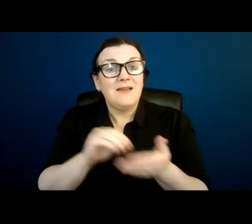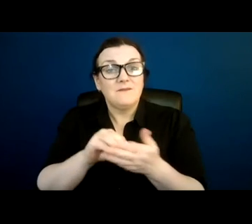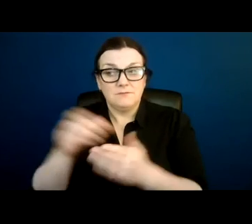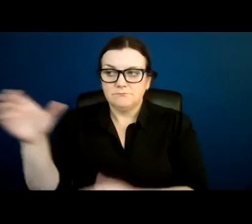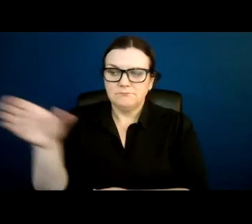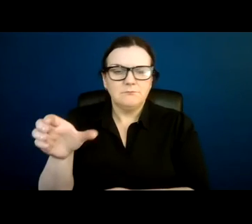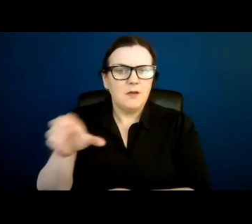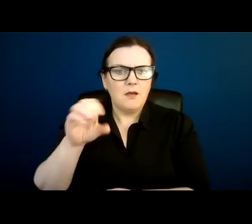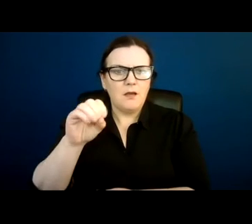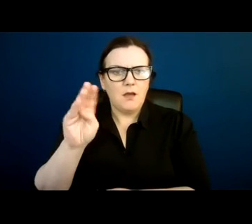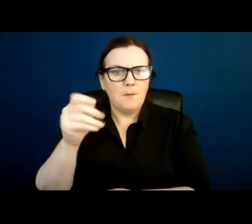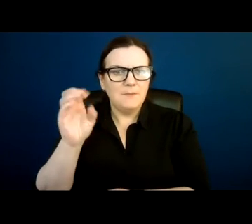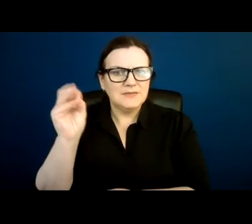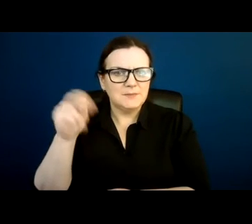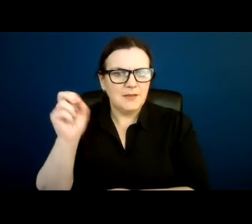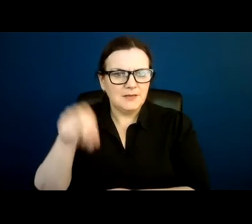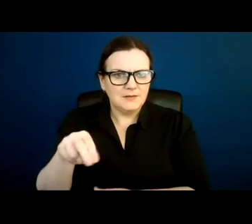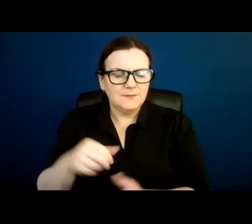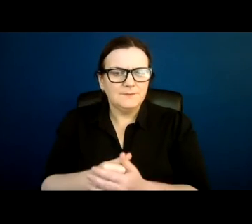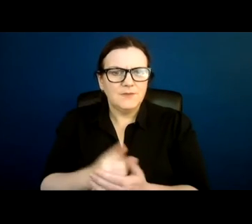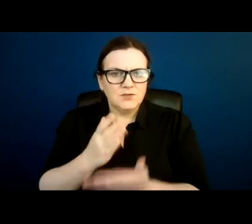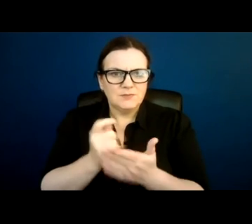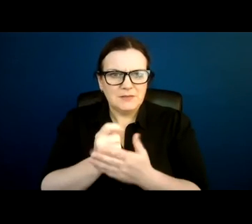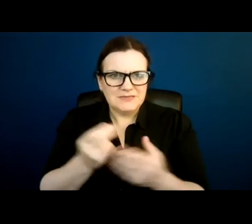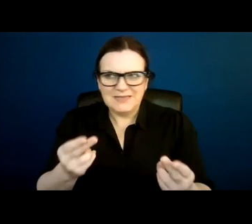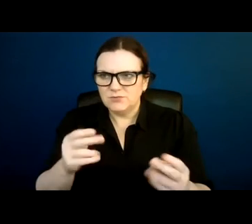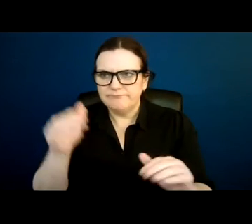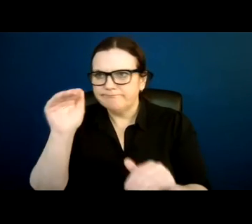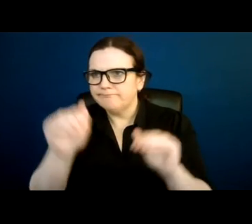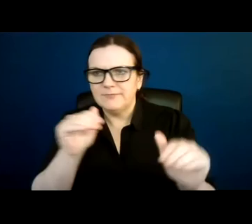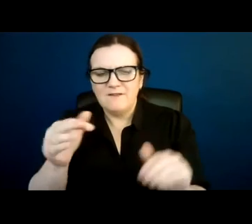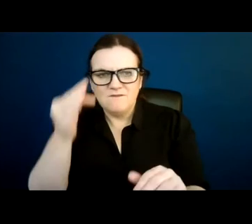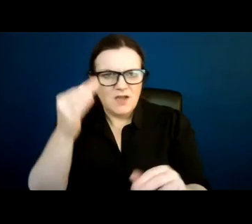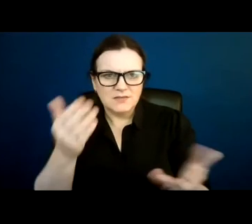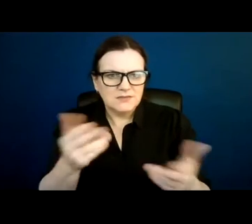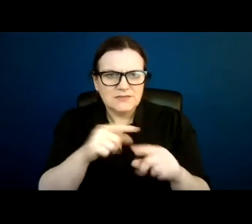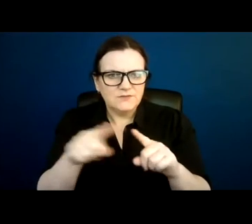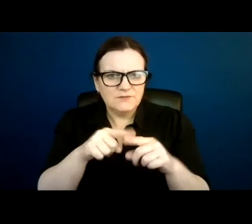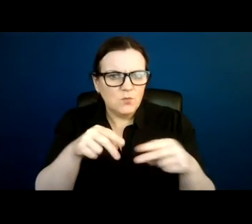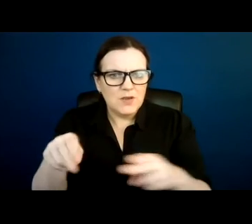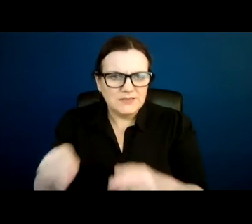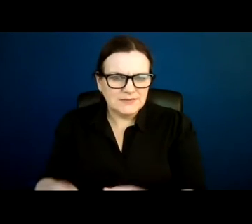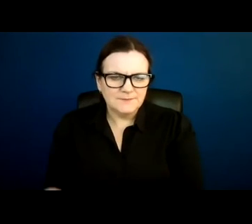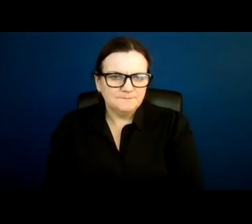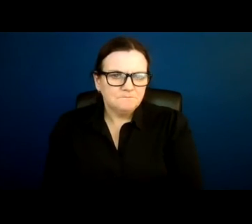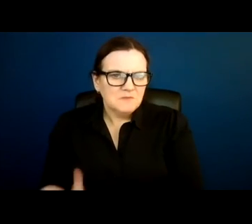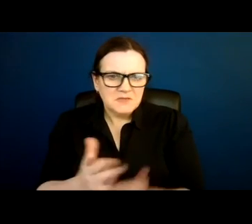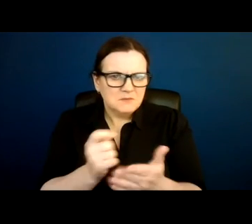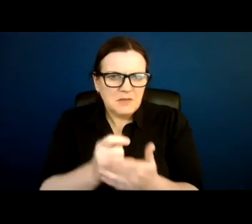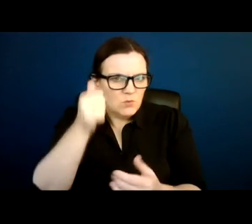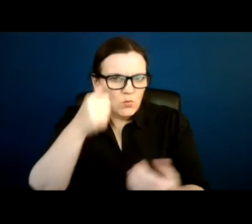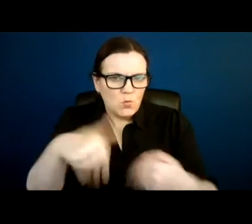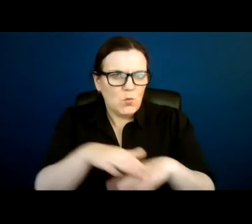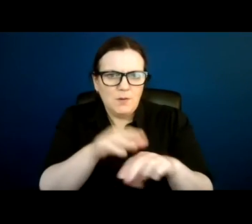So we have to go out and find them different ways, all kinds of ways, all kinds of creative ways,